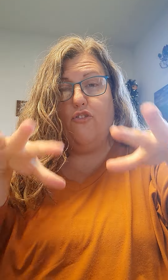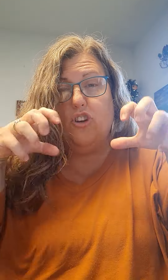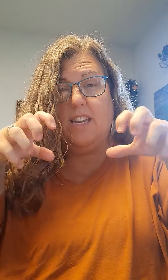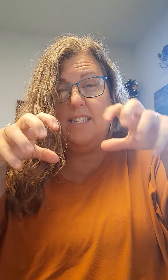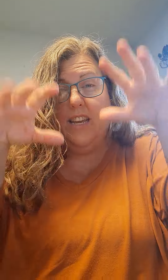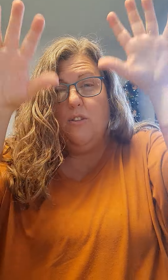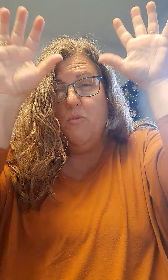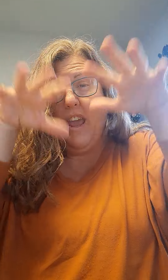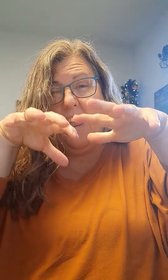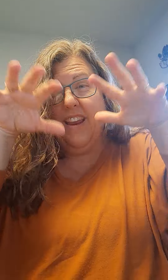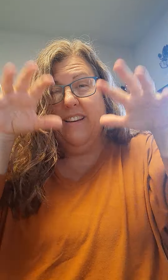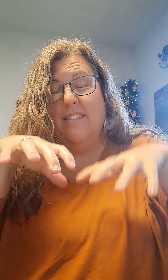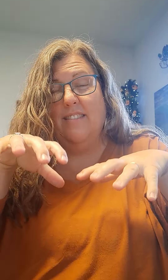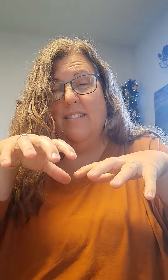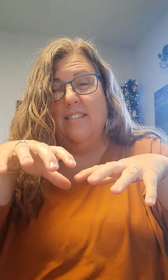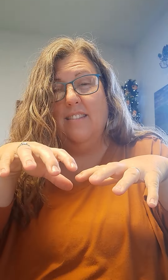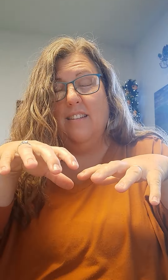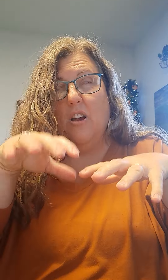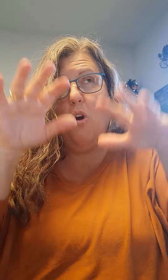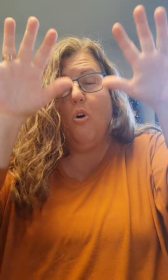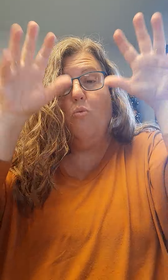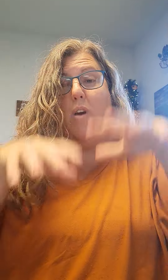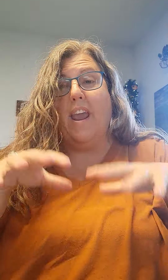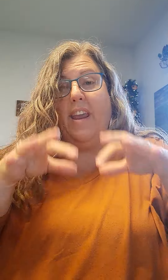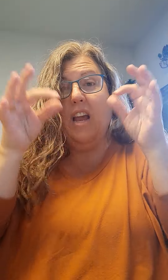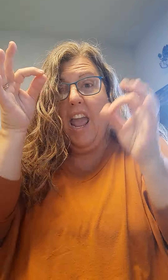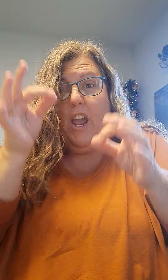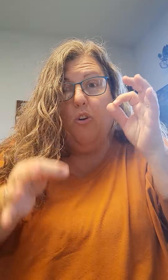Breathing rain or rain, hail.